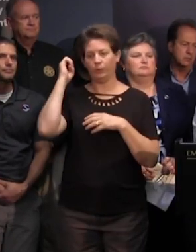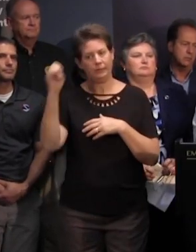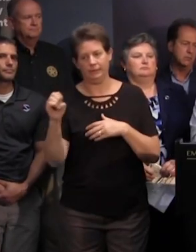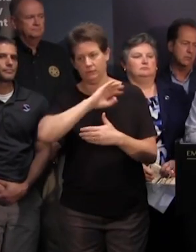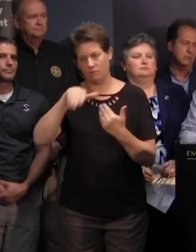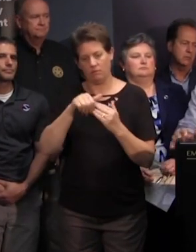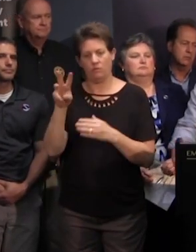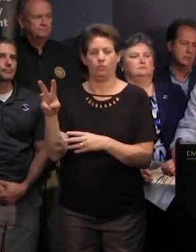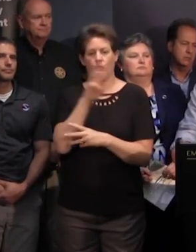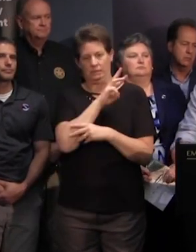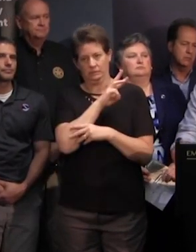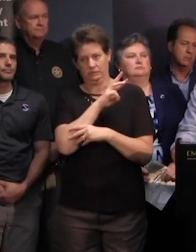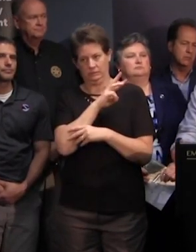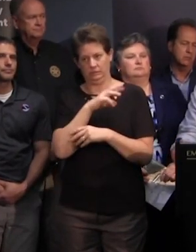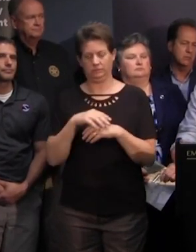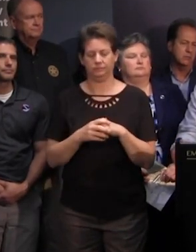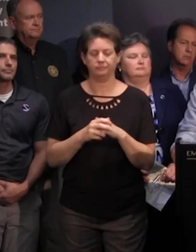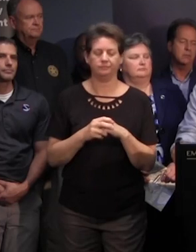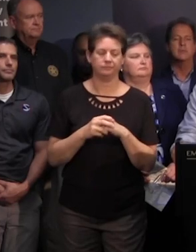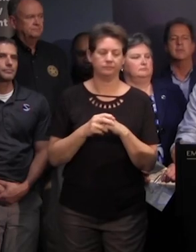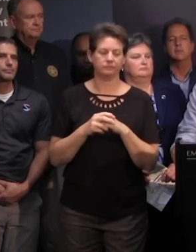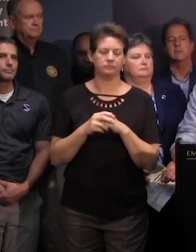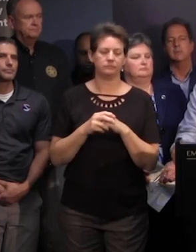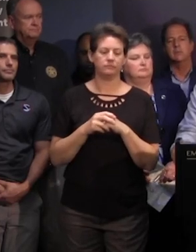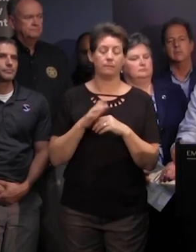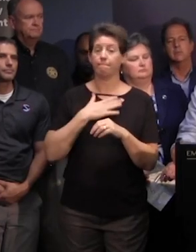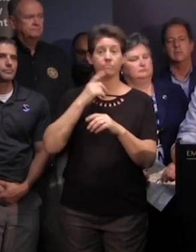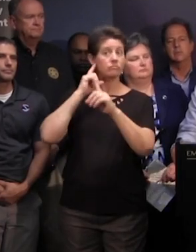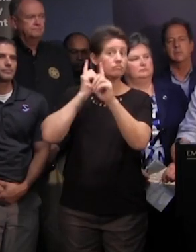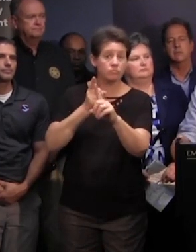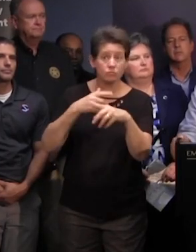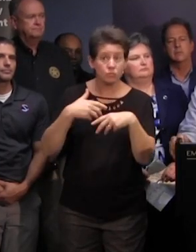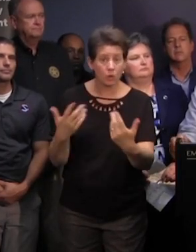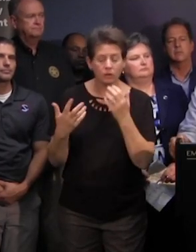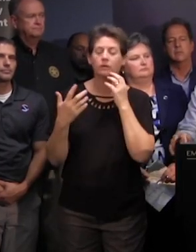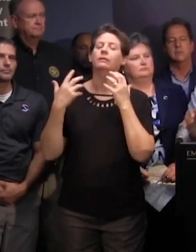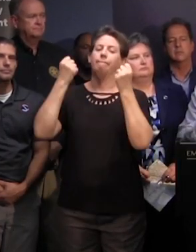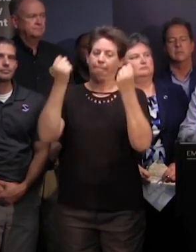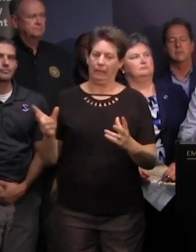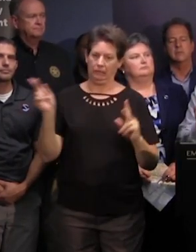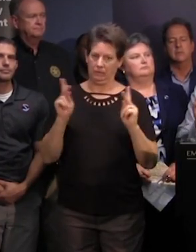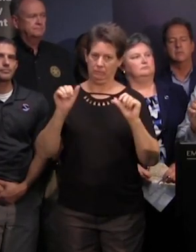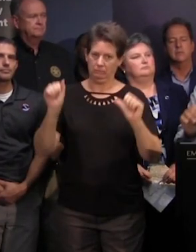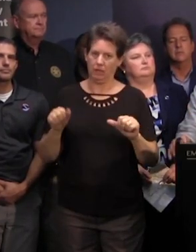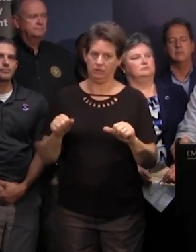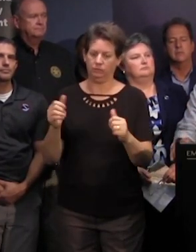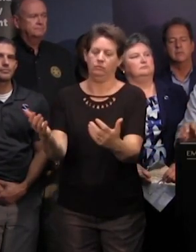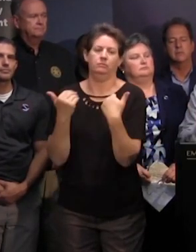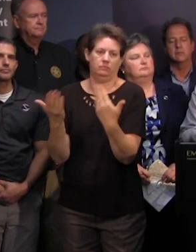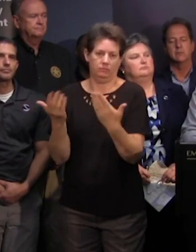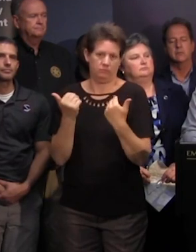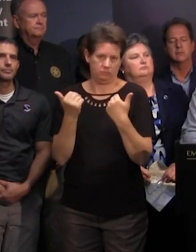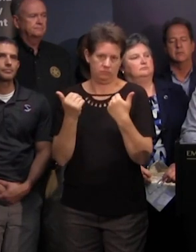away from the the approaching storm our goal is to move as many evacuees away from the threatened area